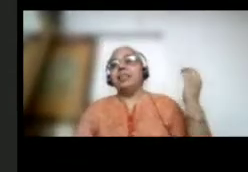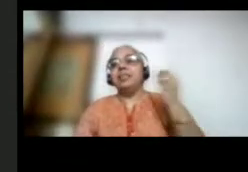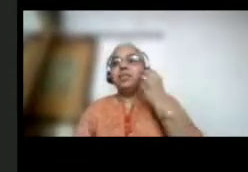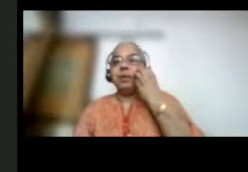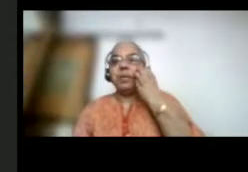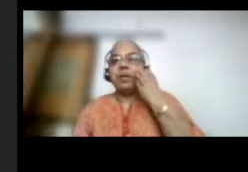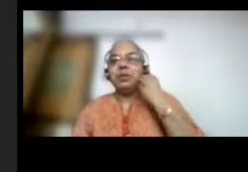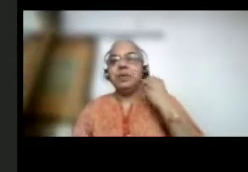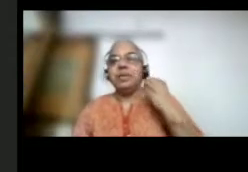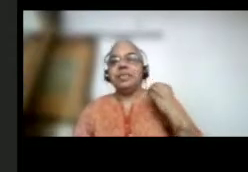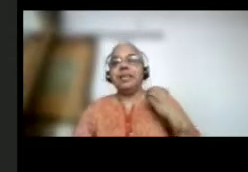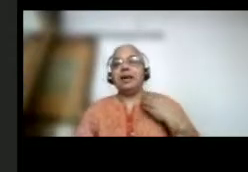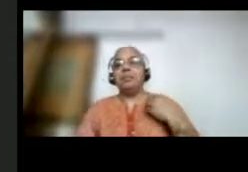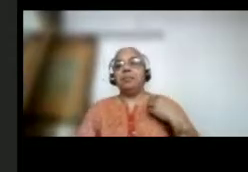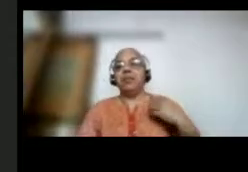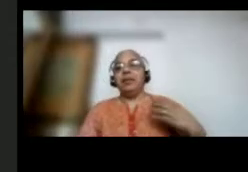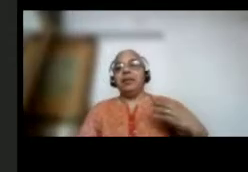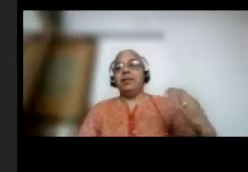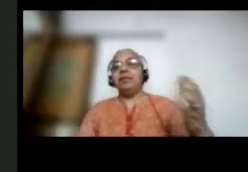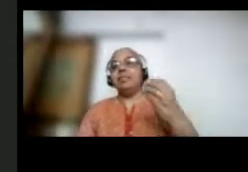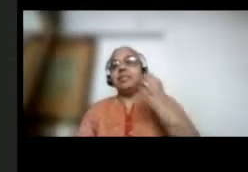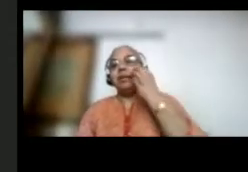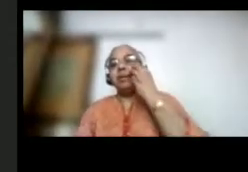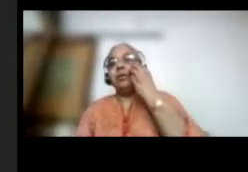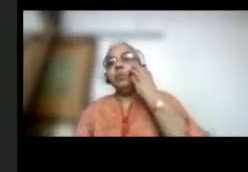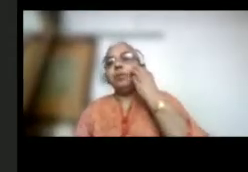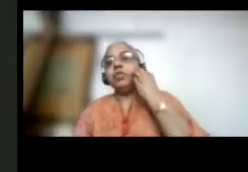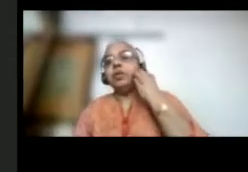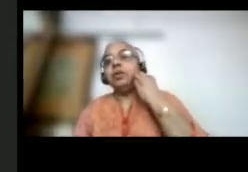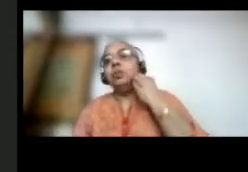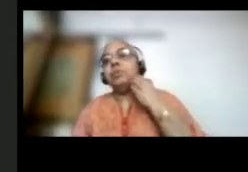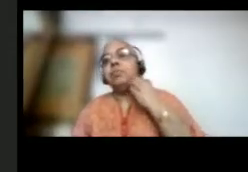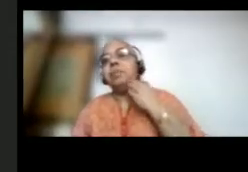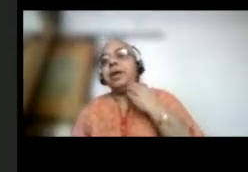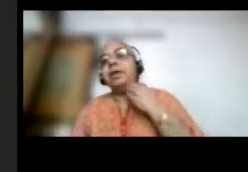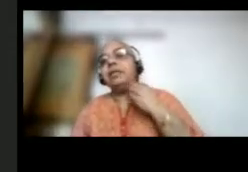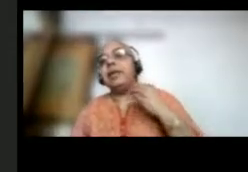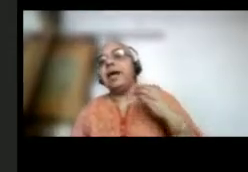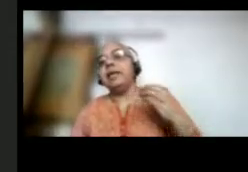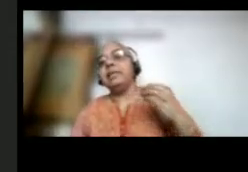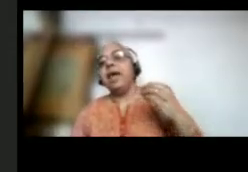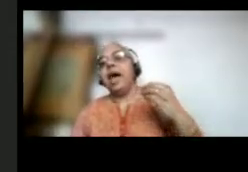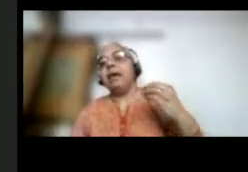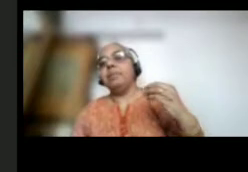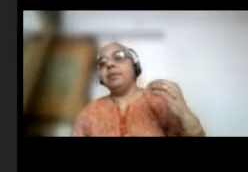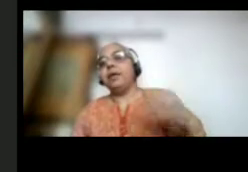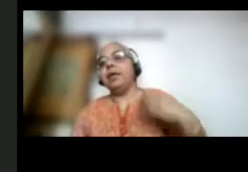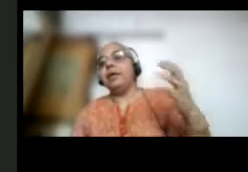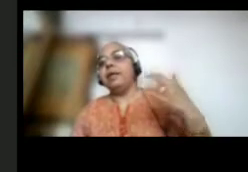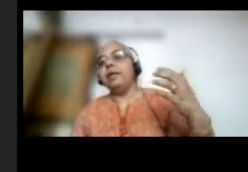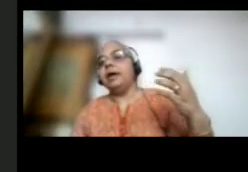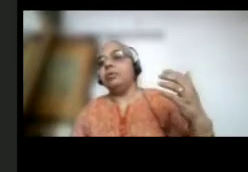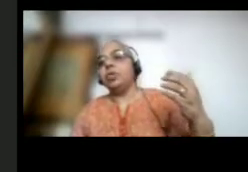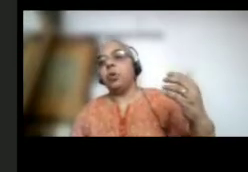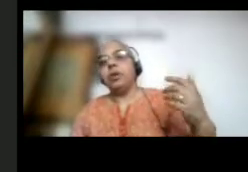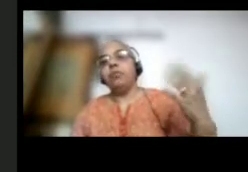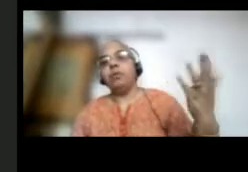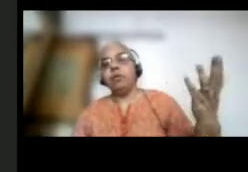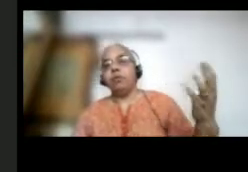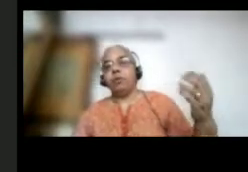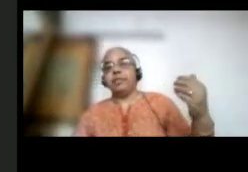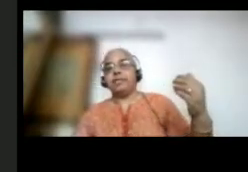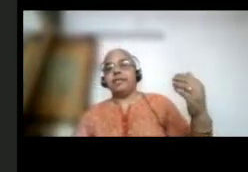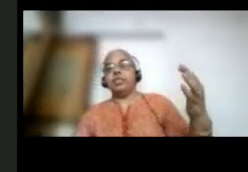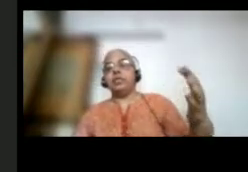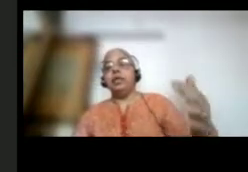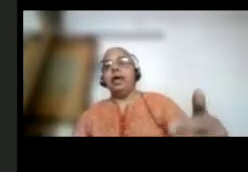others from the community come. Here is a group of children who are preparing the land and preparing, digging out soil